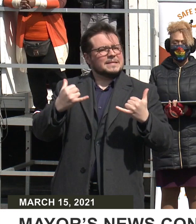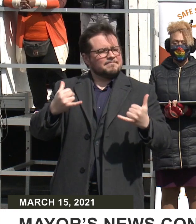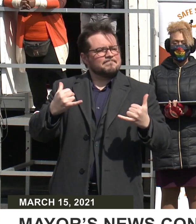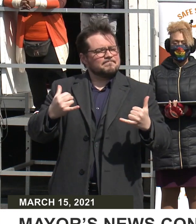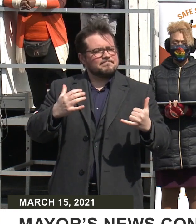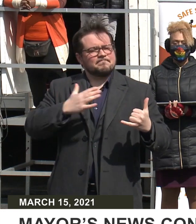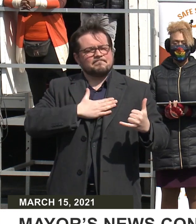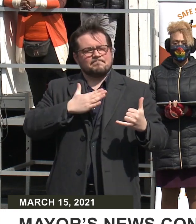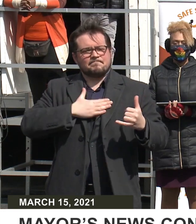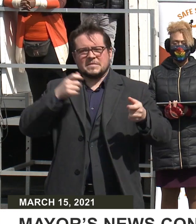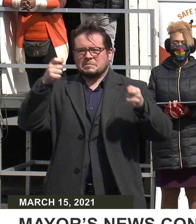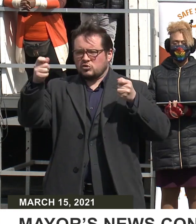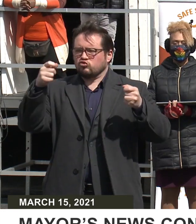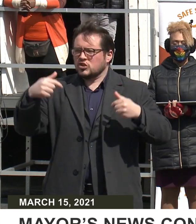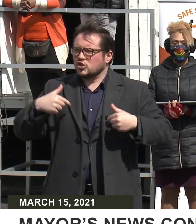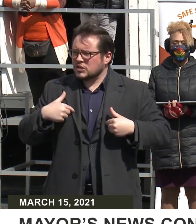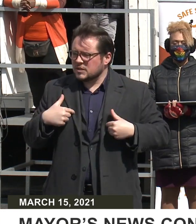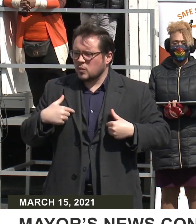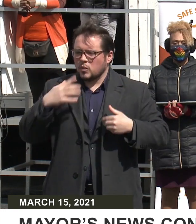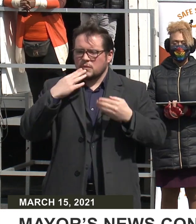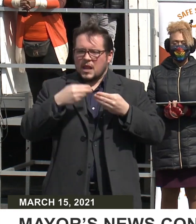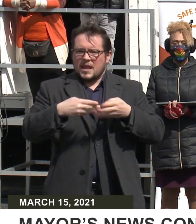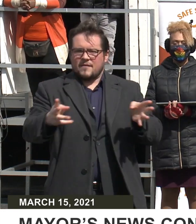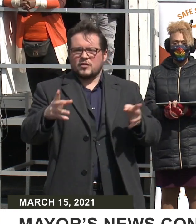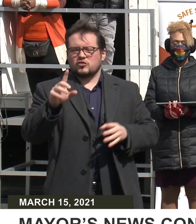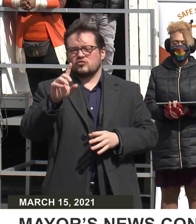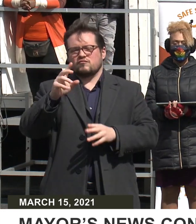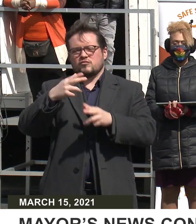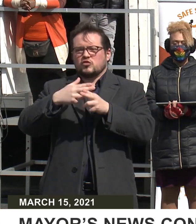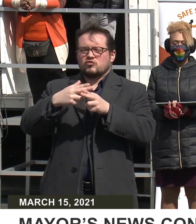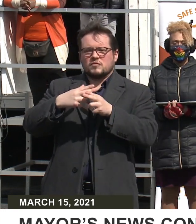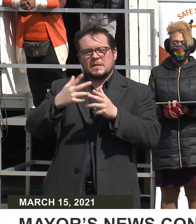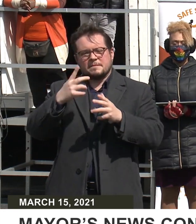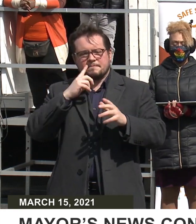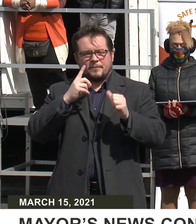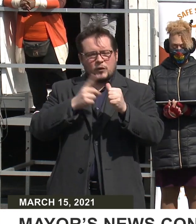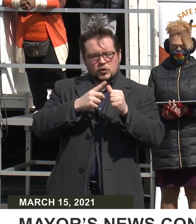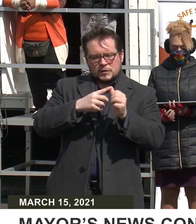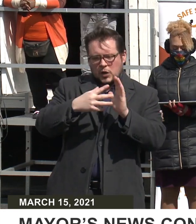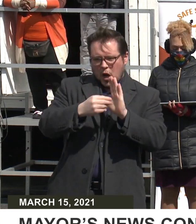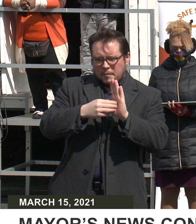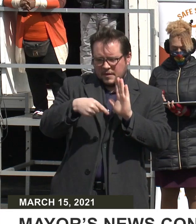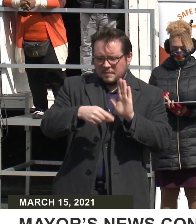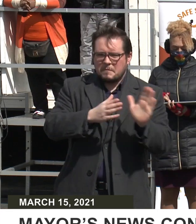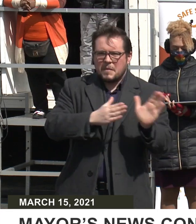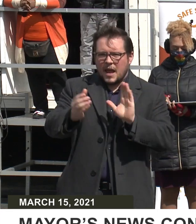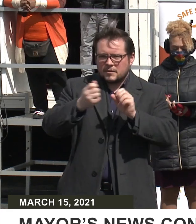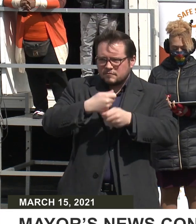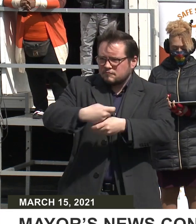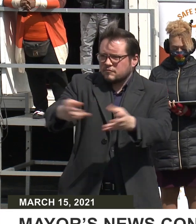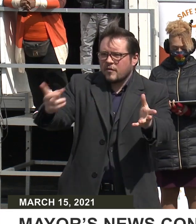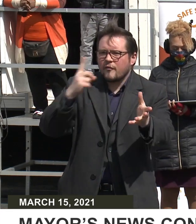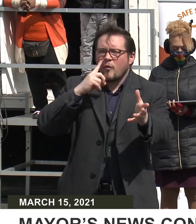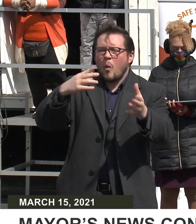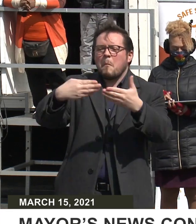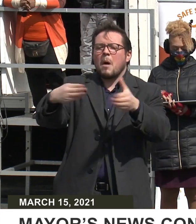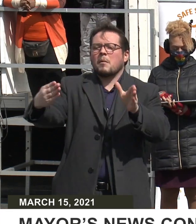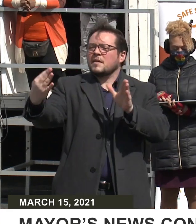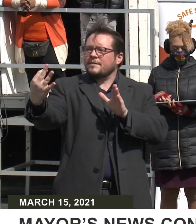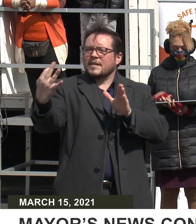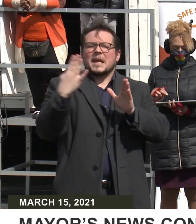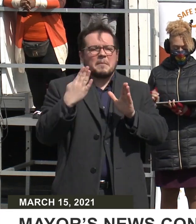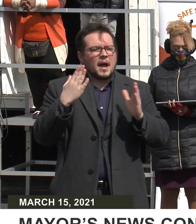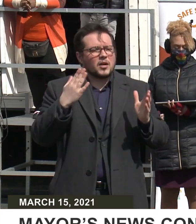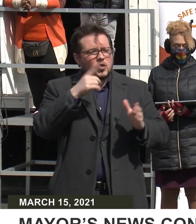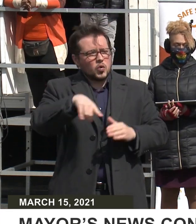administration is releasing a draft version of that plan for public feedback. You will remember that one of my